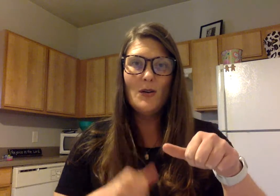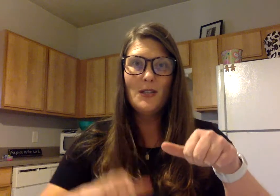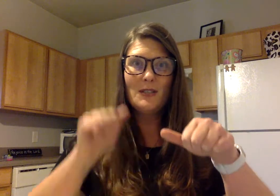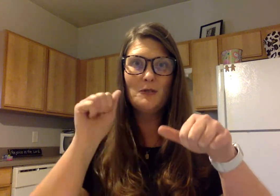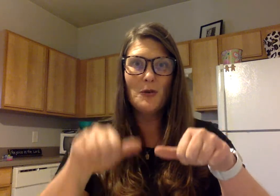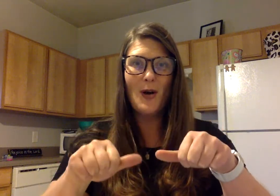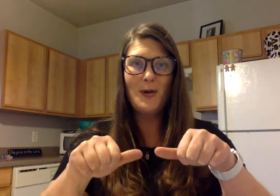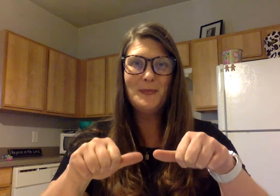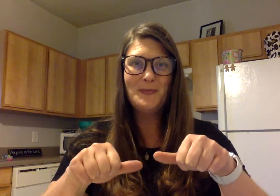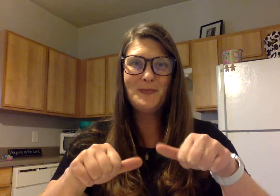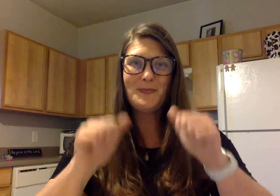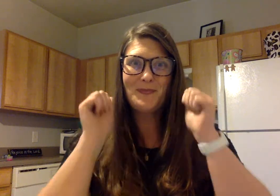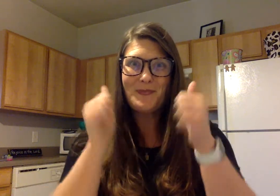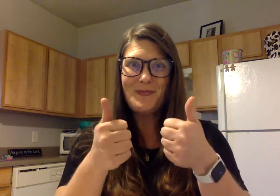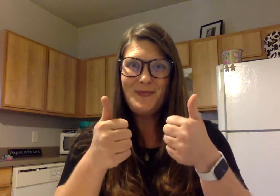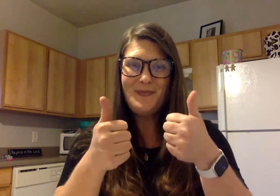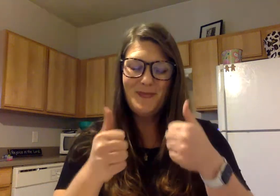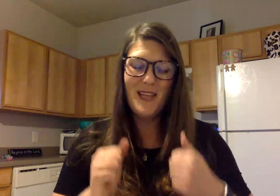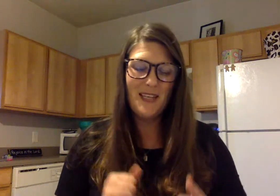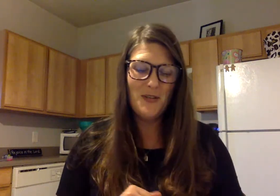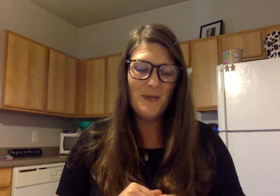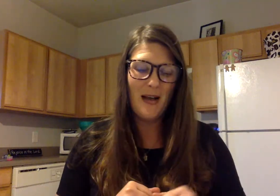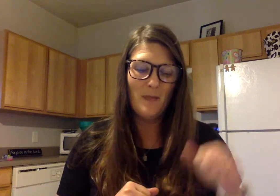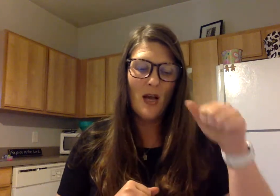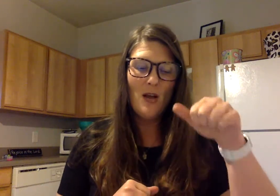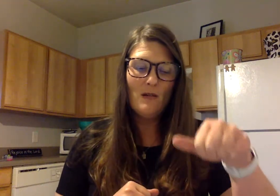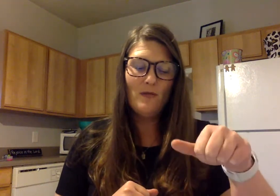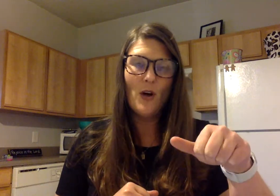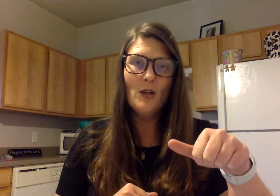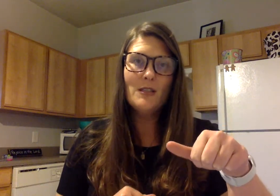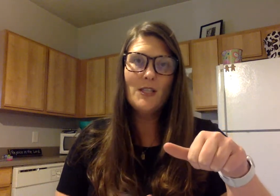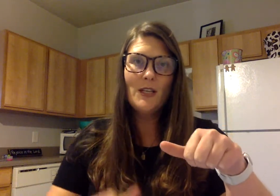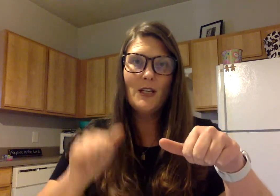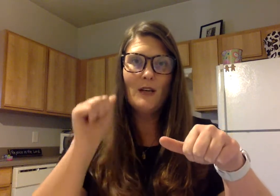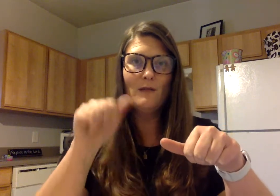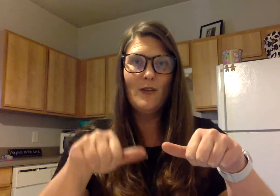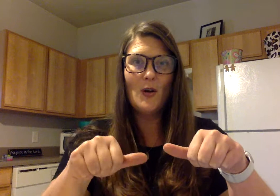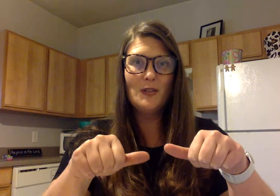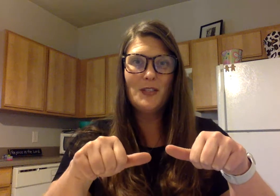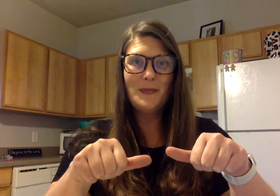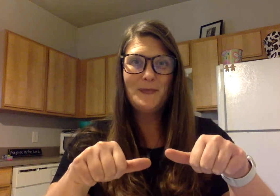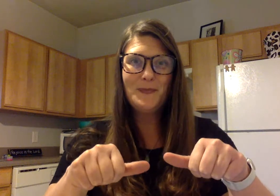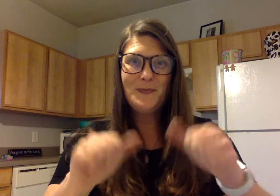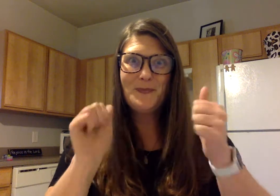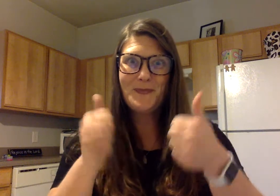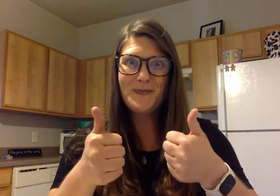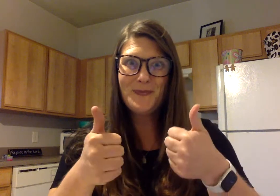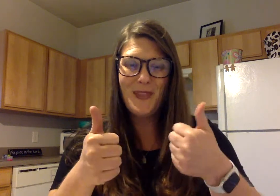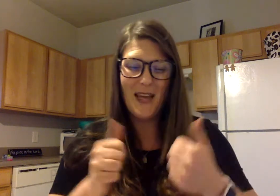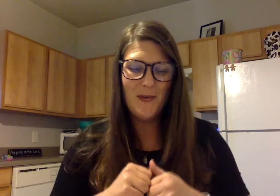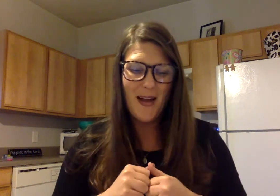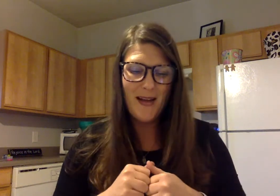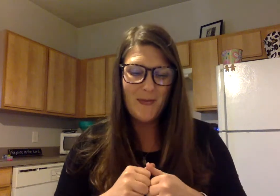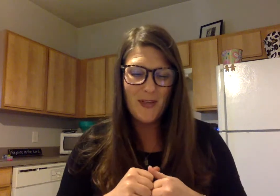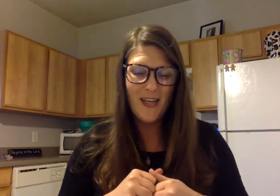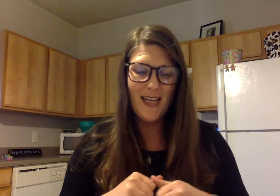draw they do run fault vault they run good